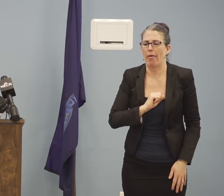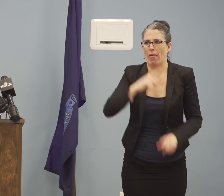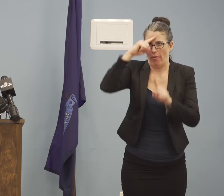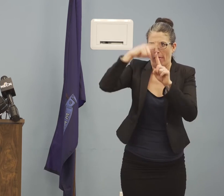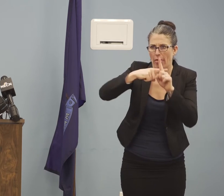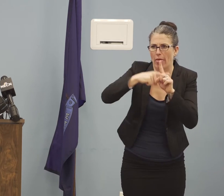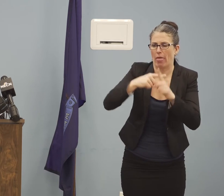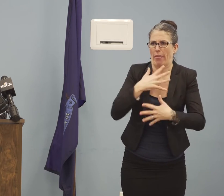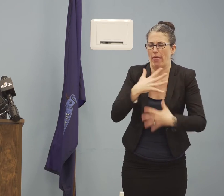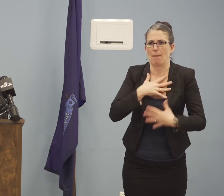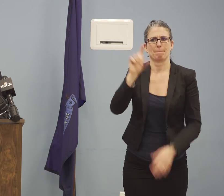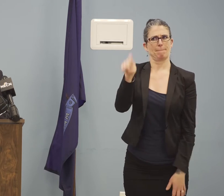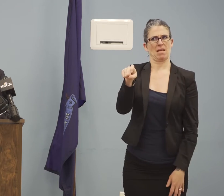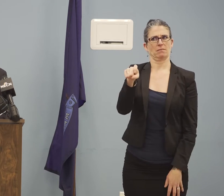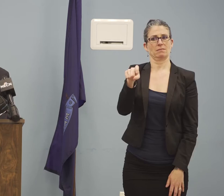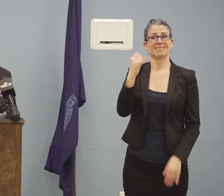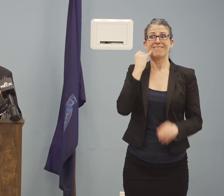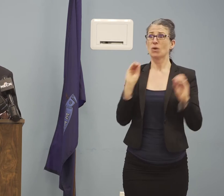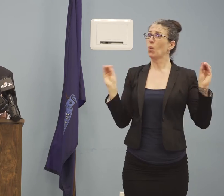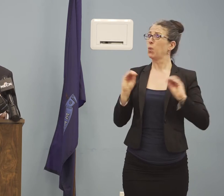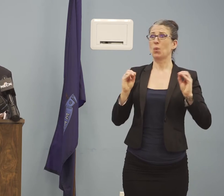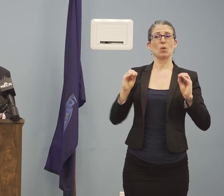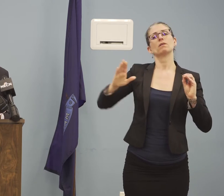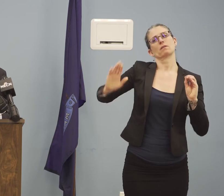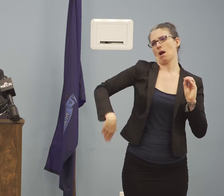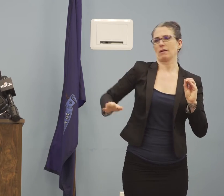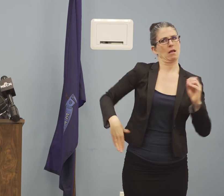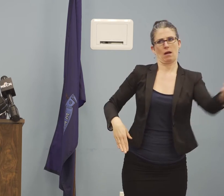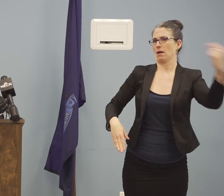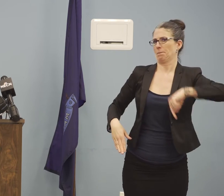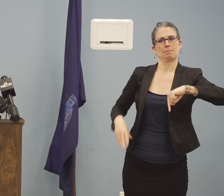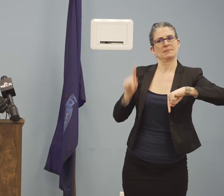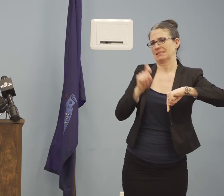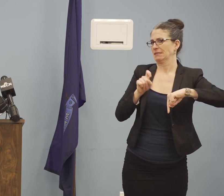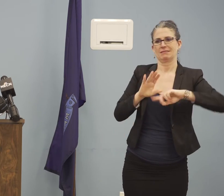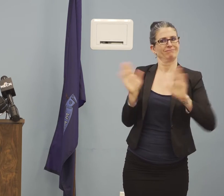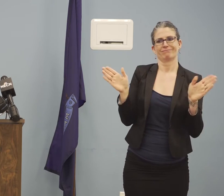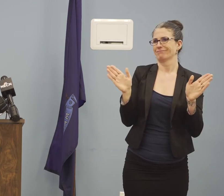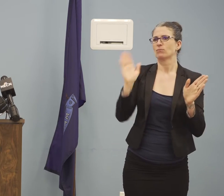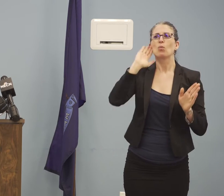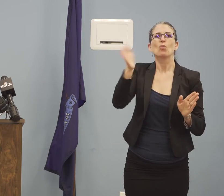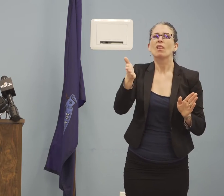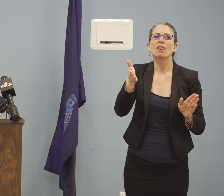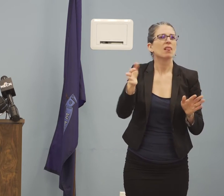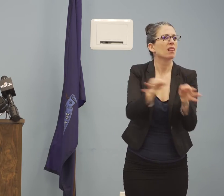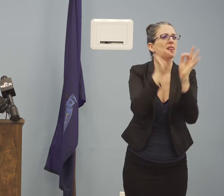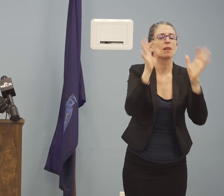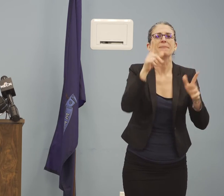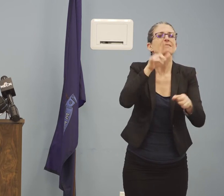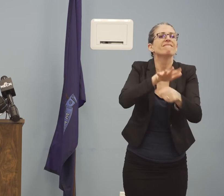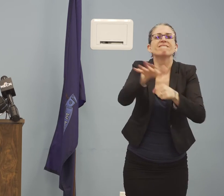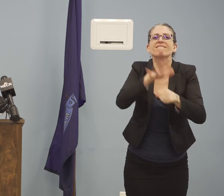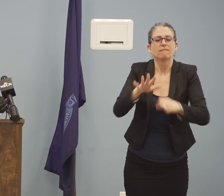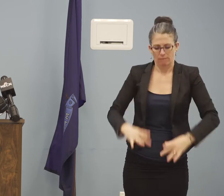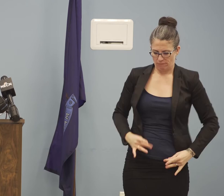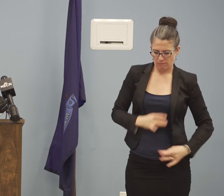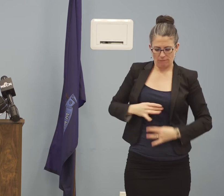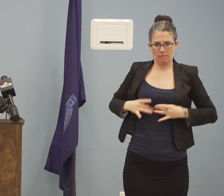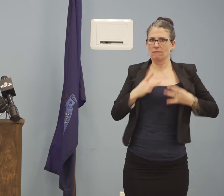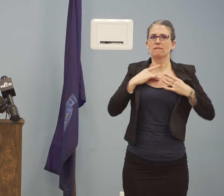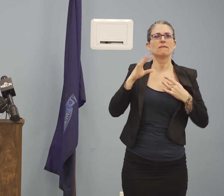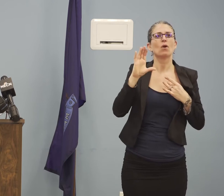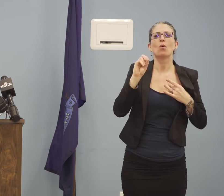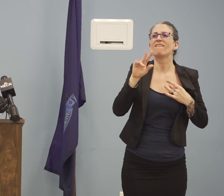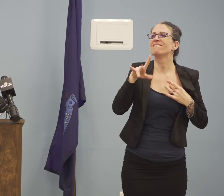know what a negative result means. In addition to that, other jurisdictions are looking at how to think about testing